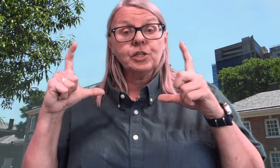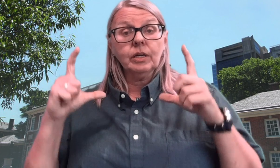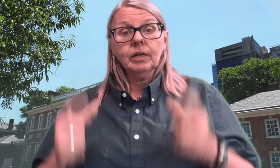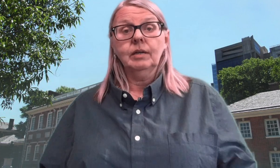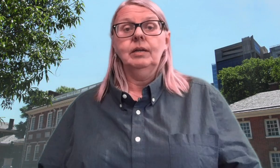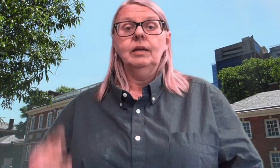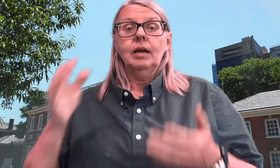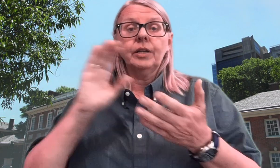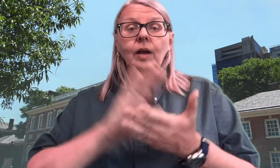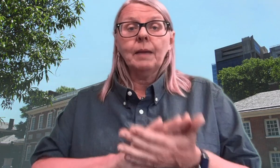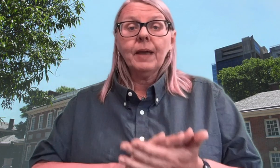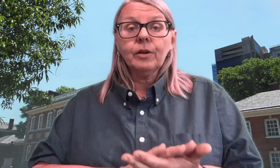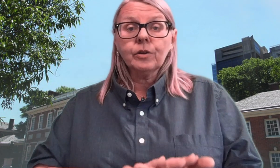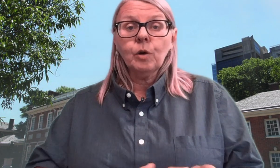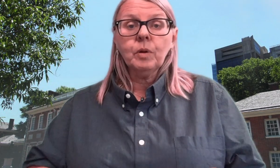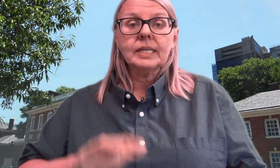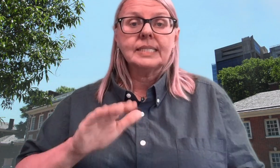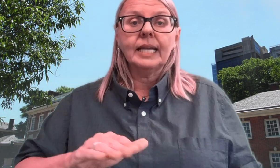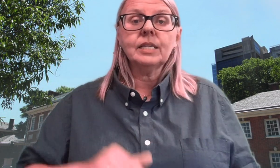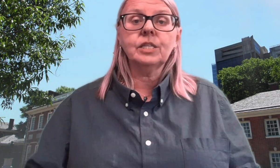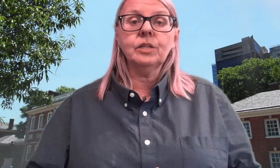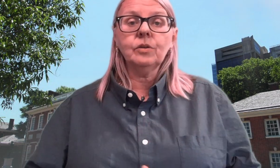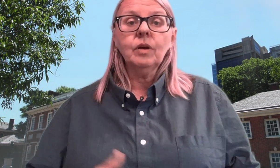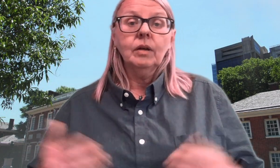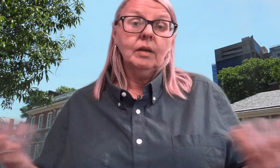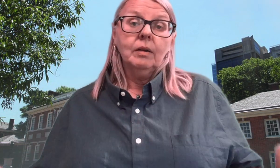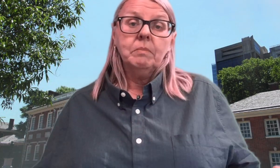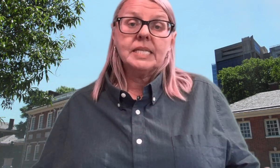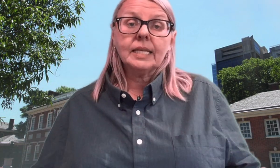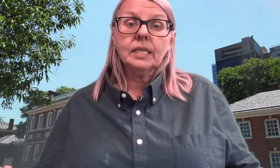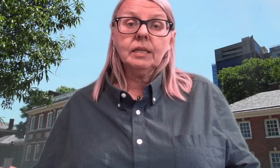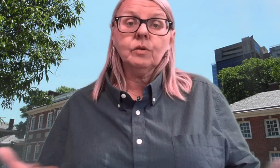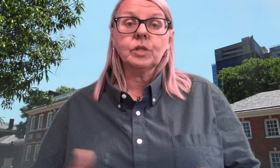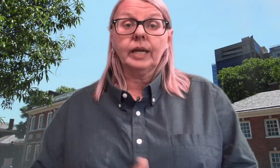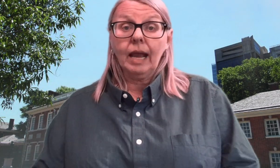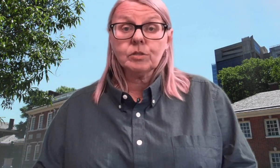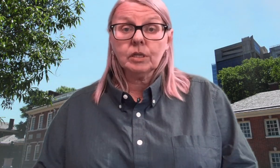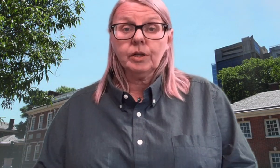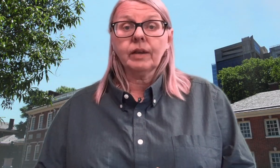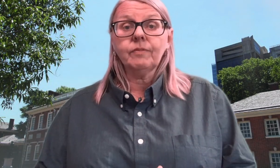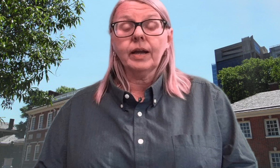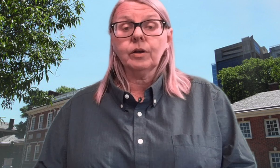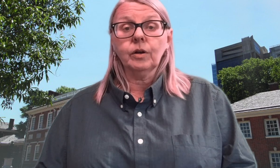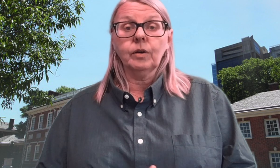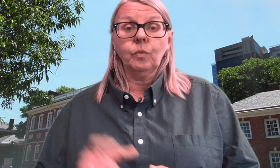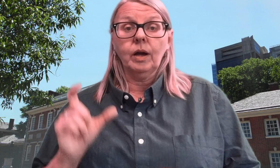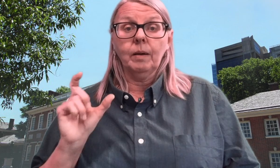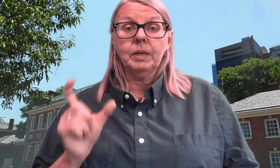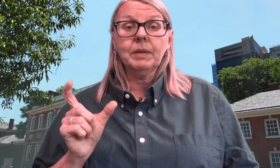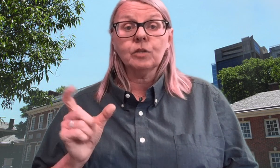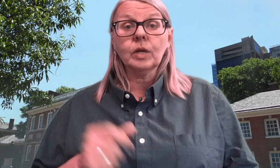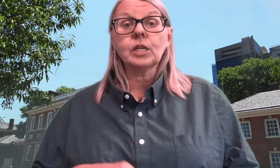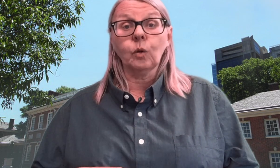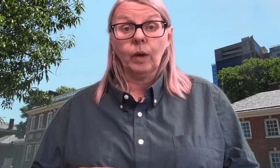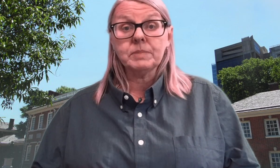on your iPad or your Chromebook, send it to Ms. Hickson, who's our counselor. You can find her email address on our website.